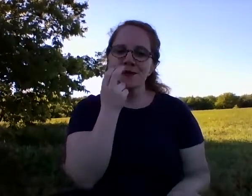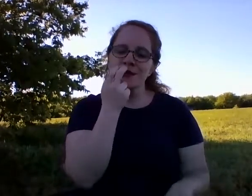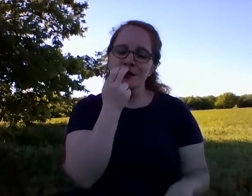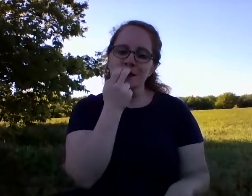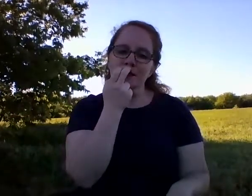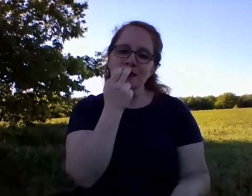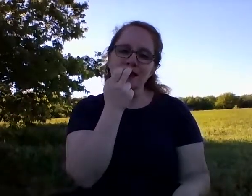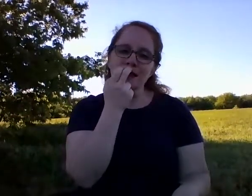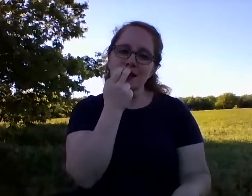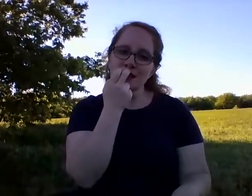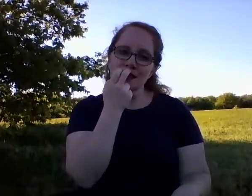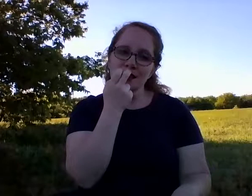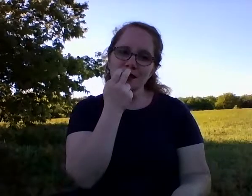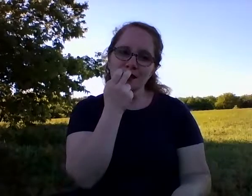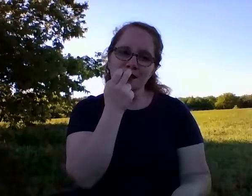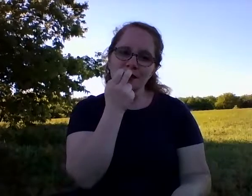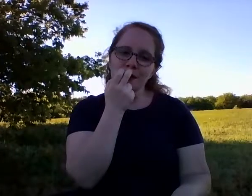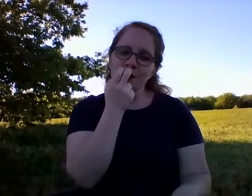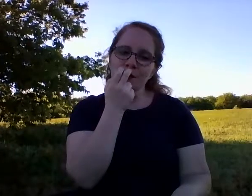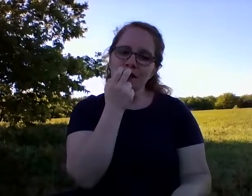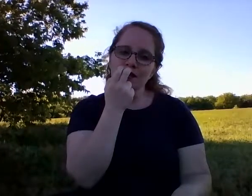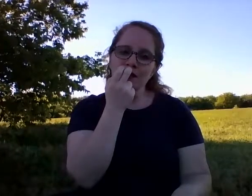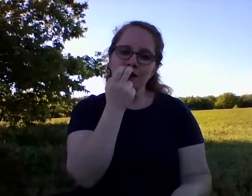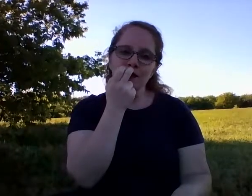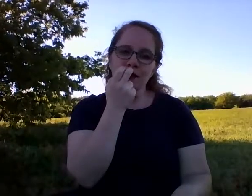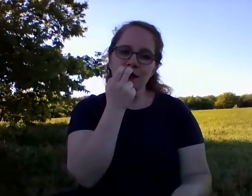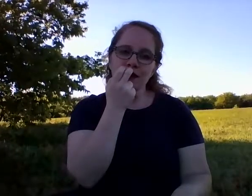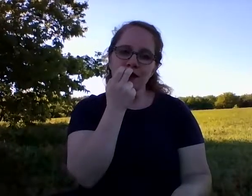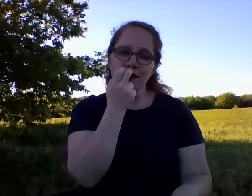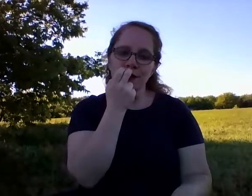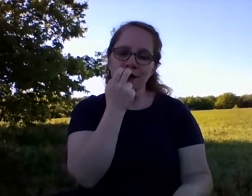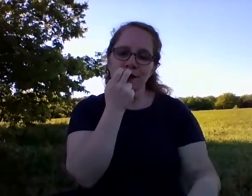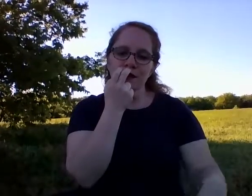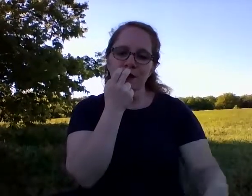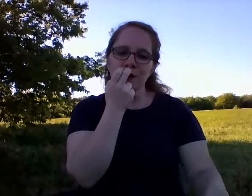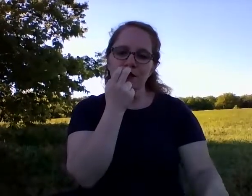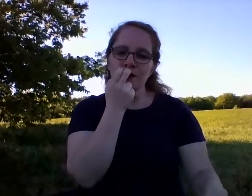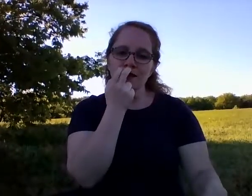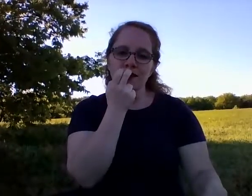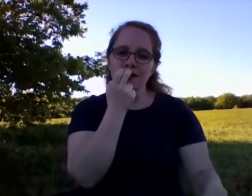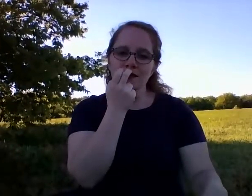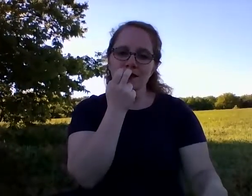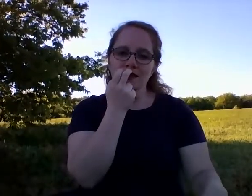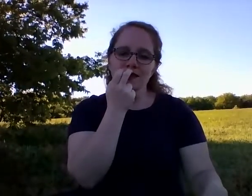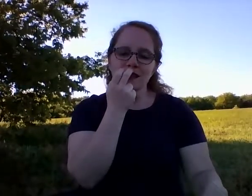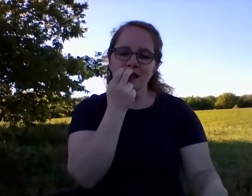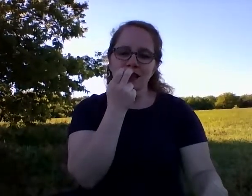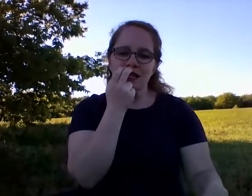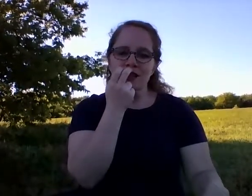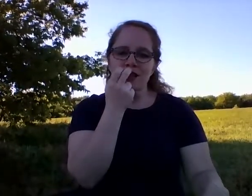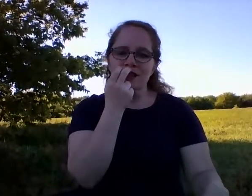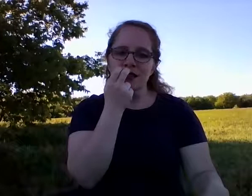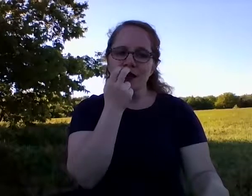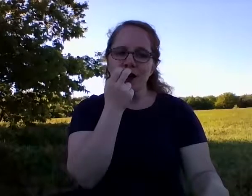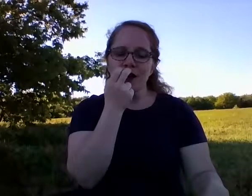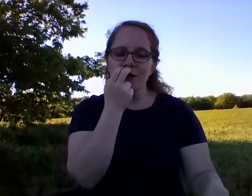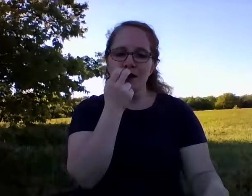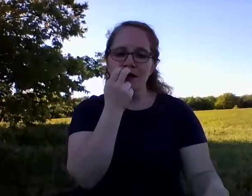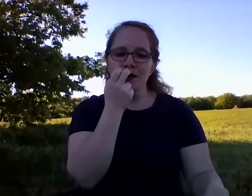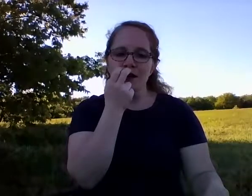Blessed are ye, when men shall revile you and persecute, and shall say all manner of